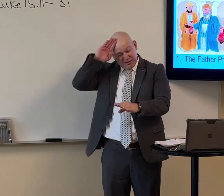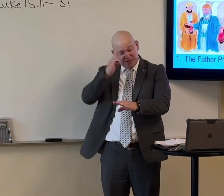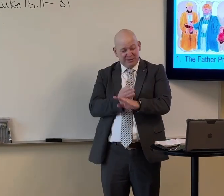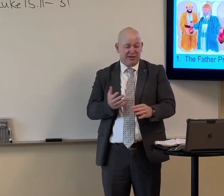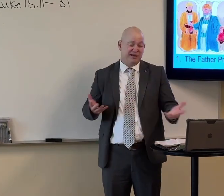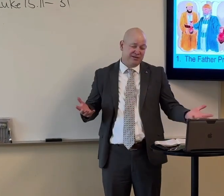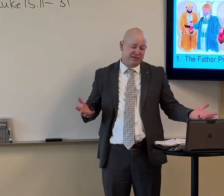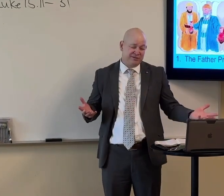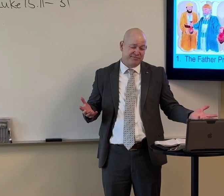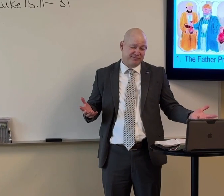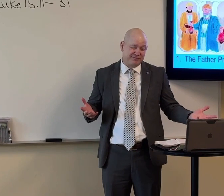These two sons.